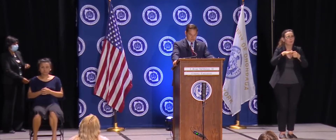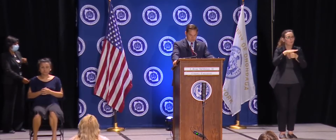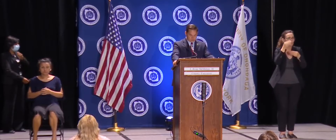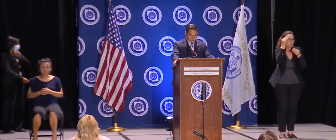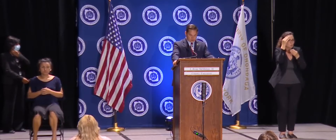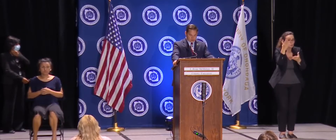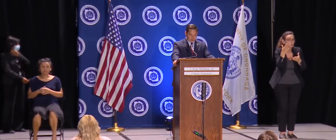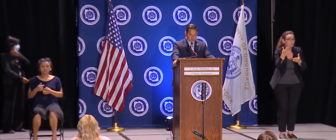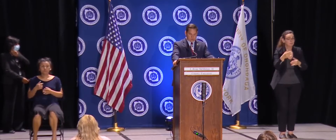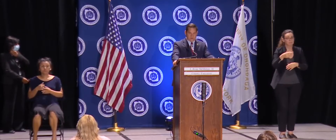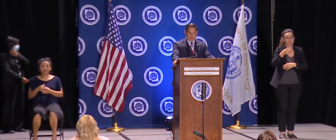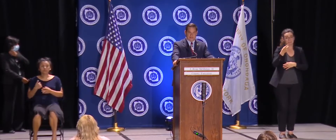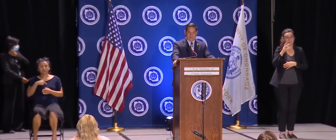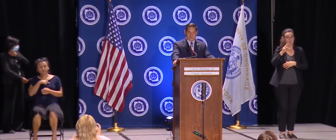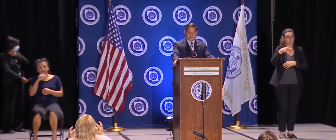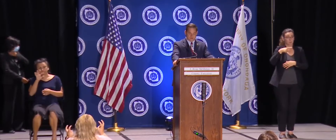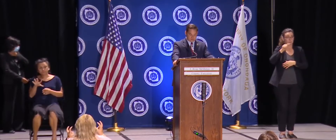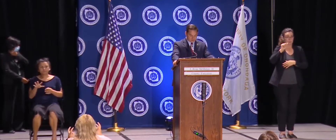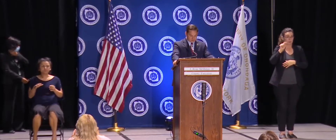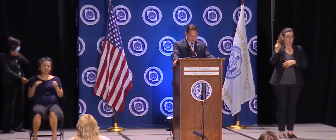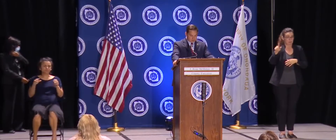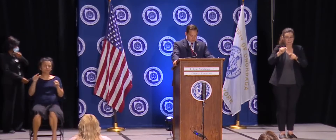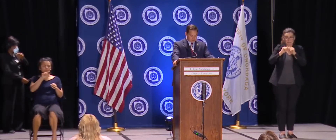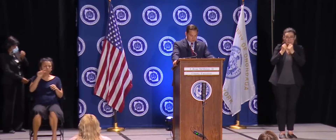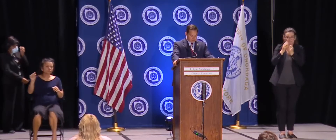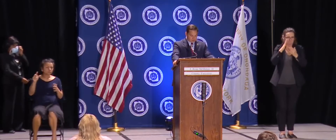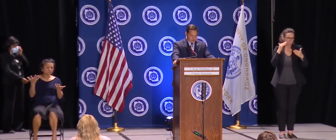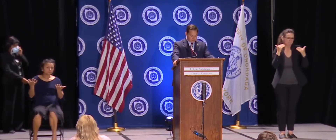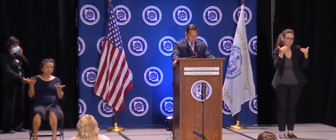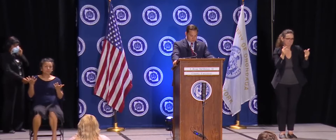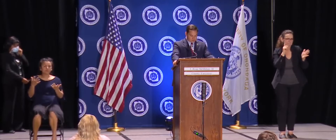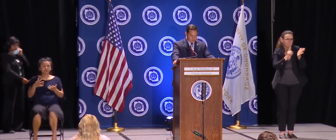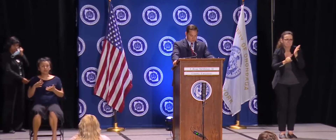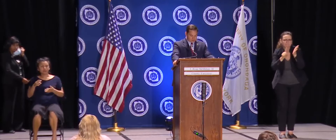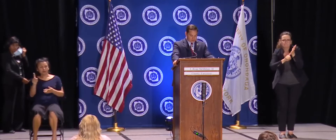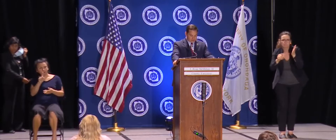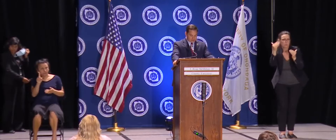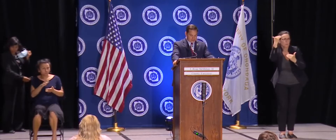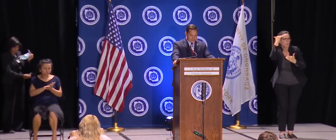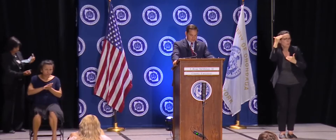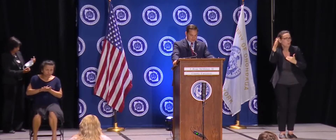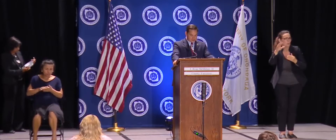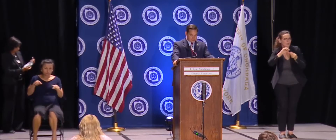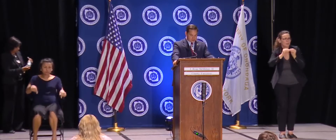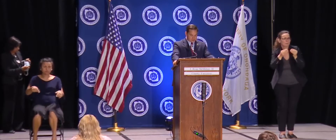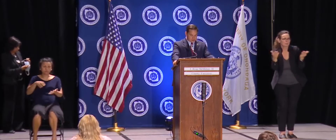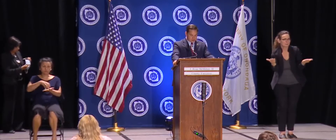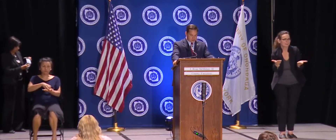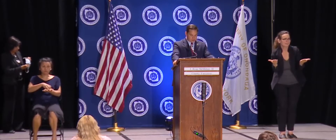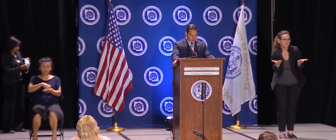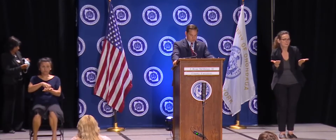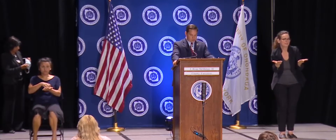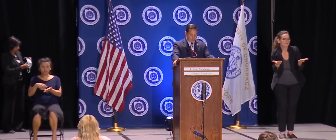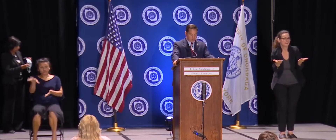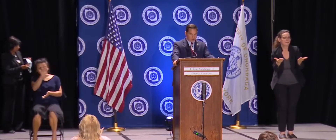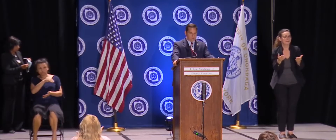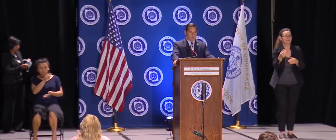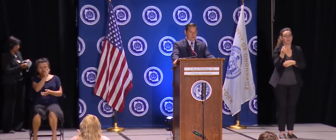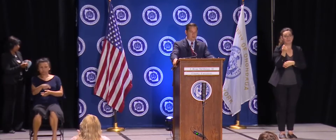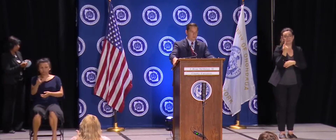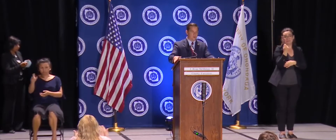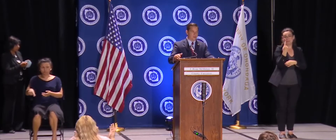have to go do all the contact tracing of it. So, again, 11 cases since yesterday, good number.